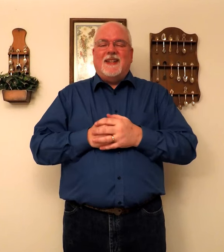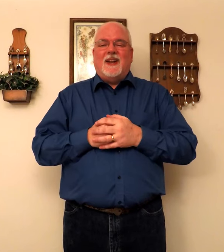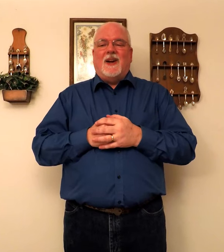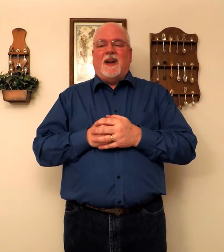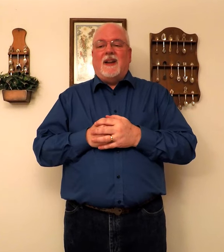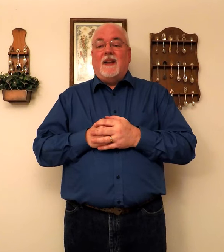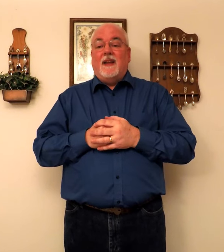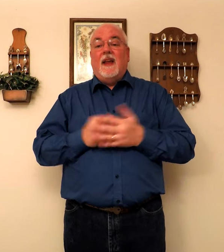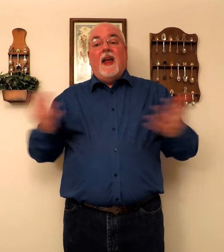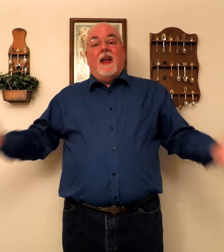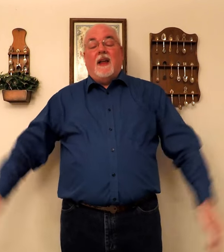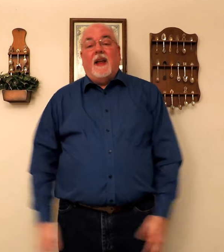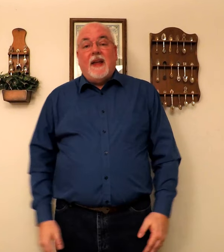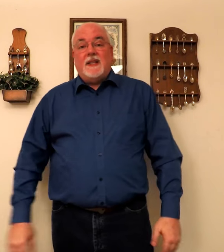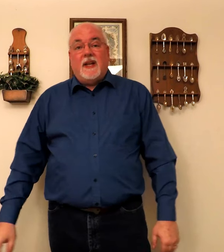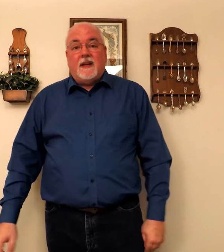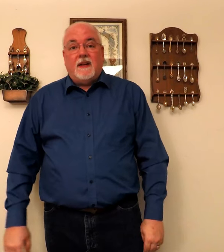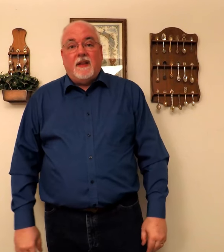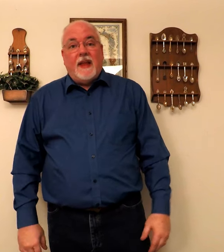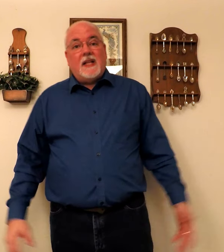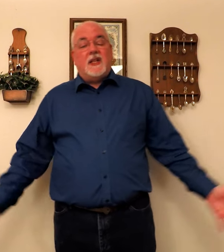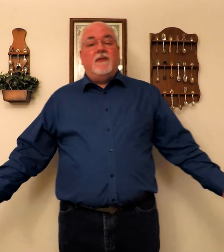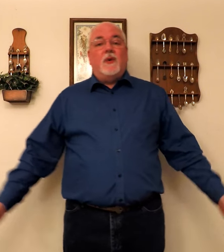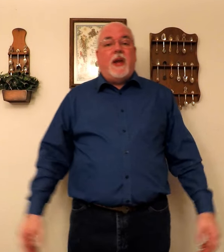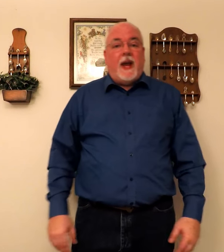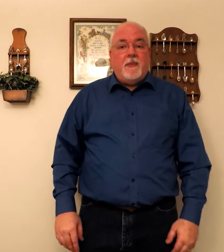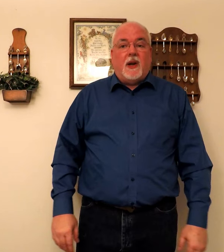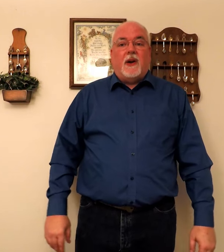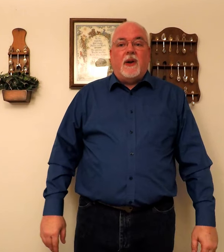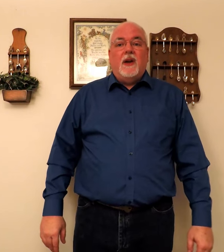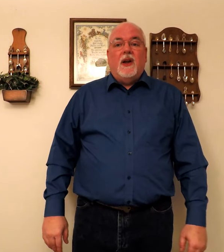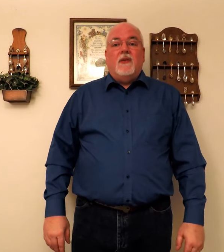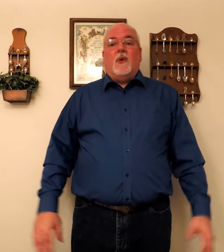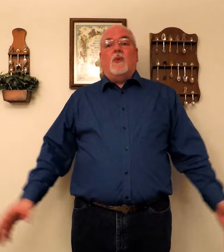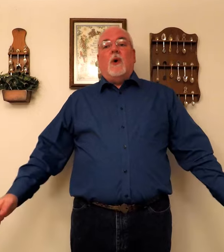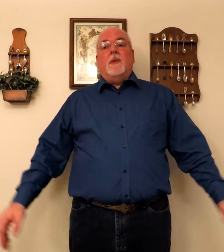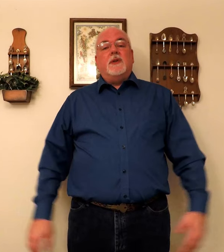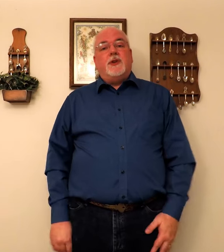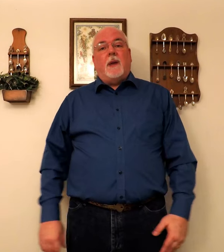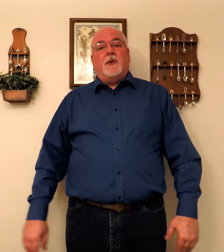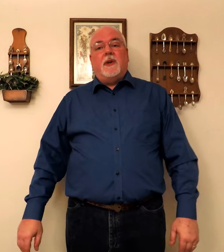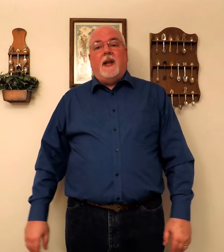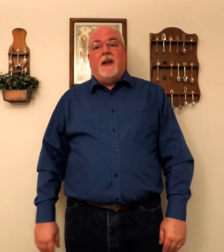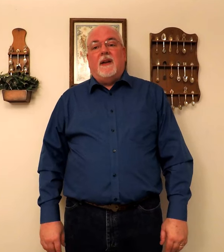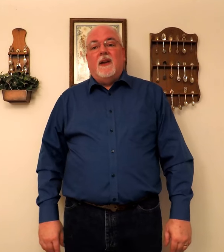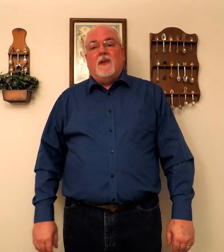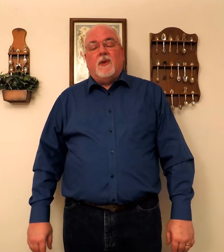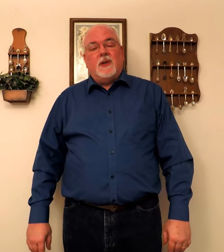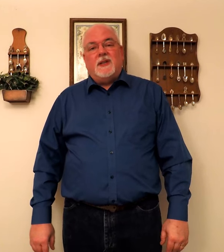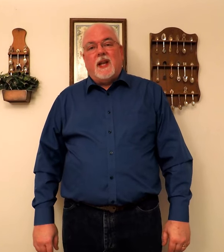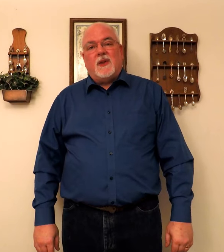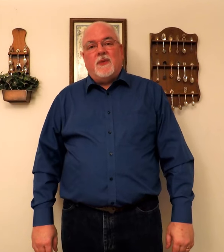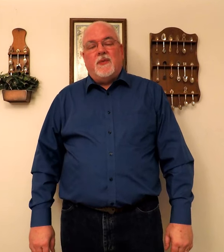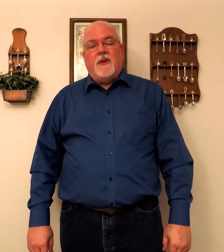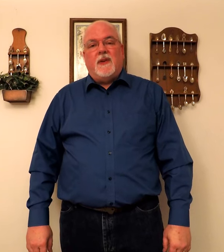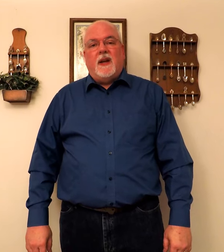All right. And that's it. That's the vocabulary. For Romans chapter 10. Verses 8 through 15.